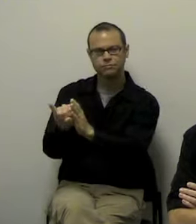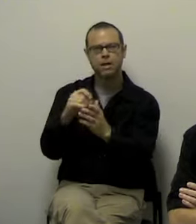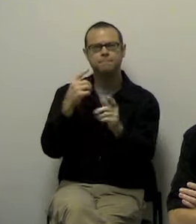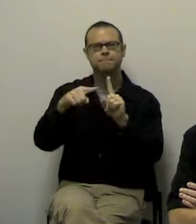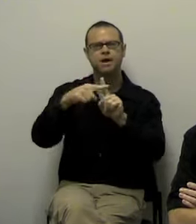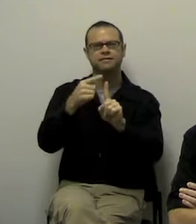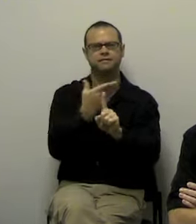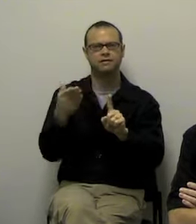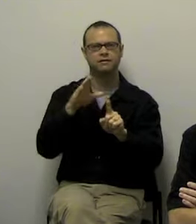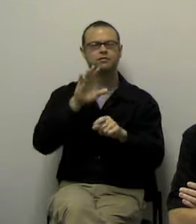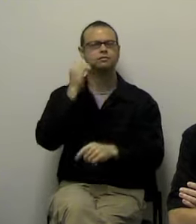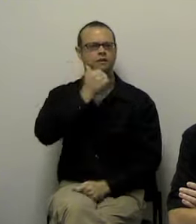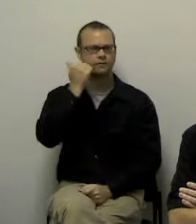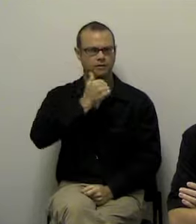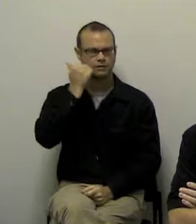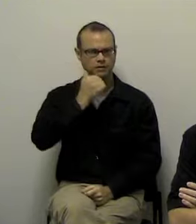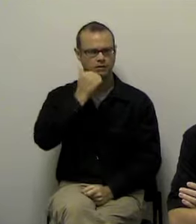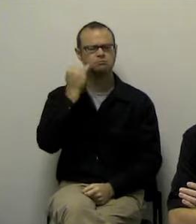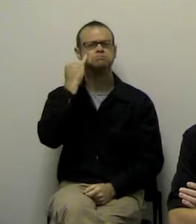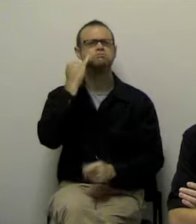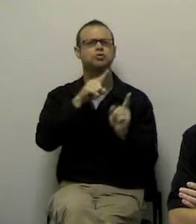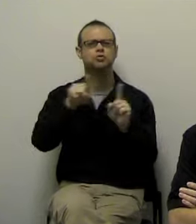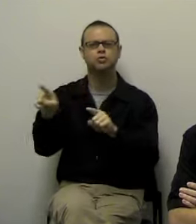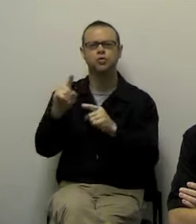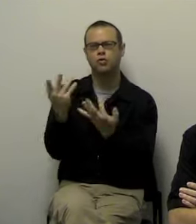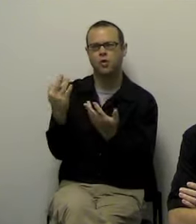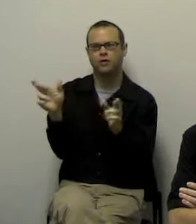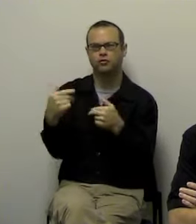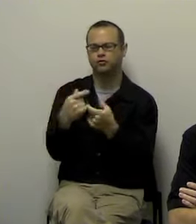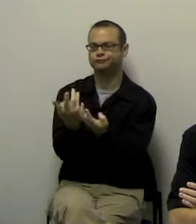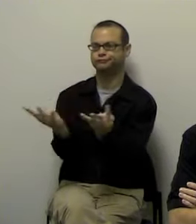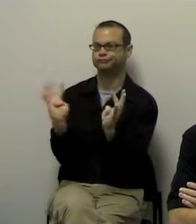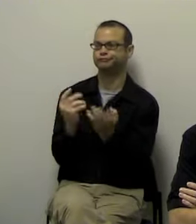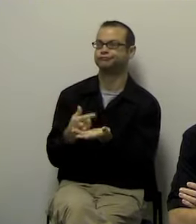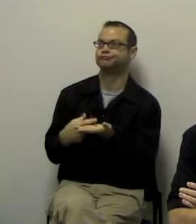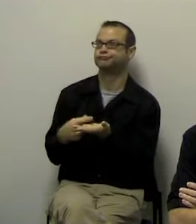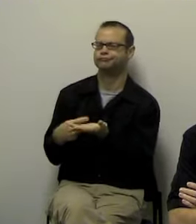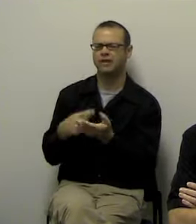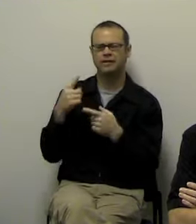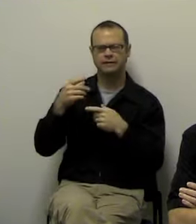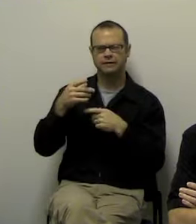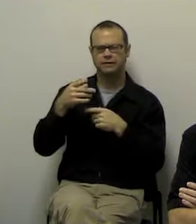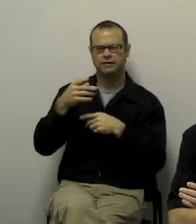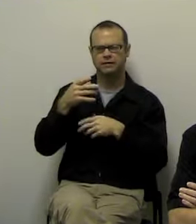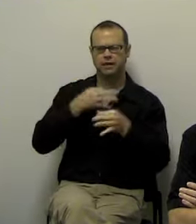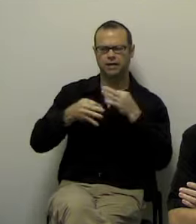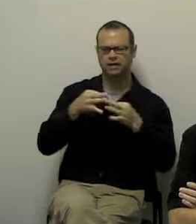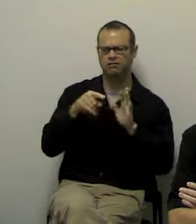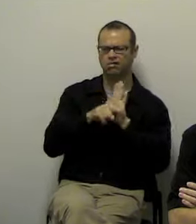or something along those lines, instead of thinking about the negatives in that waiting room, try to find something positive.